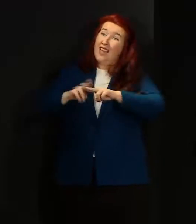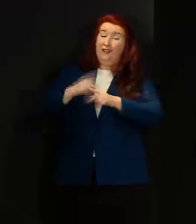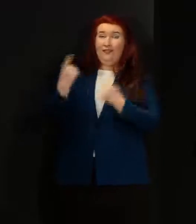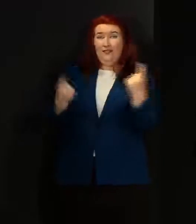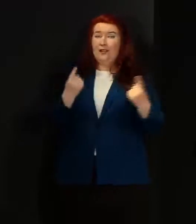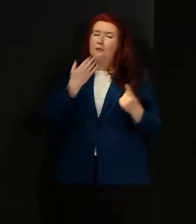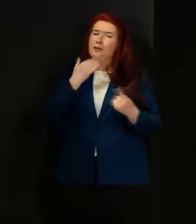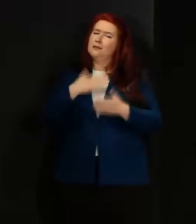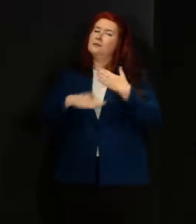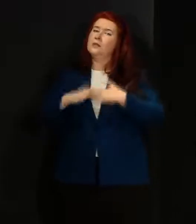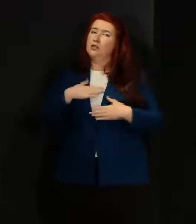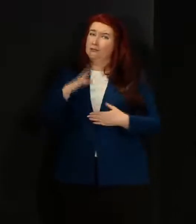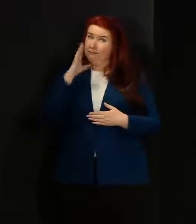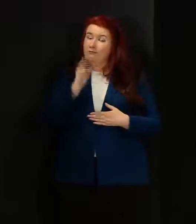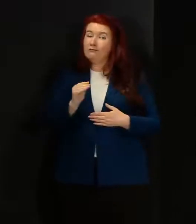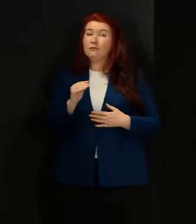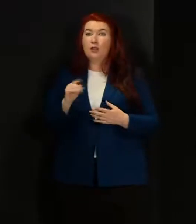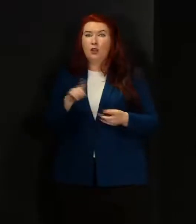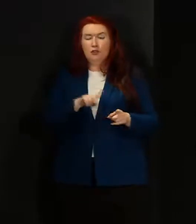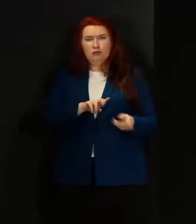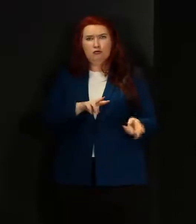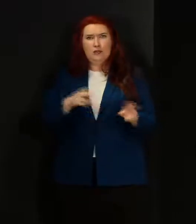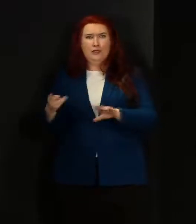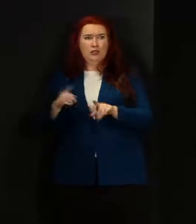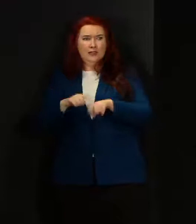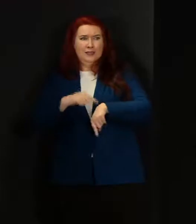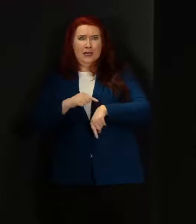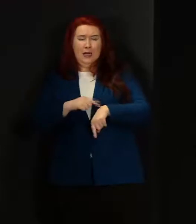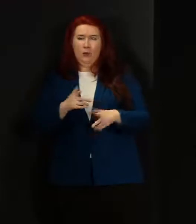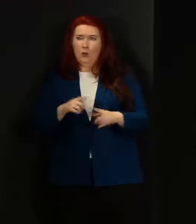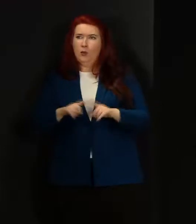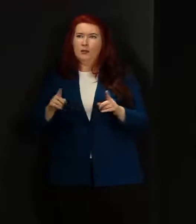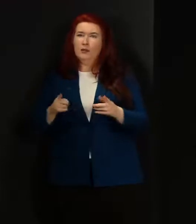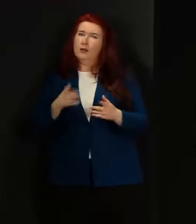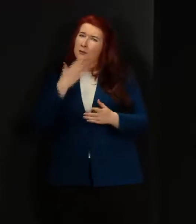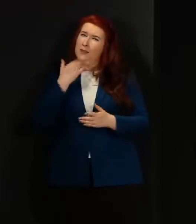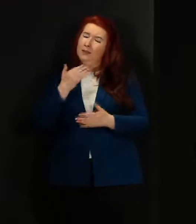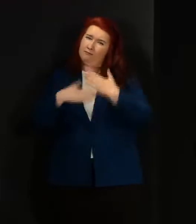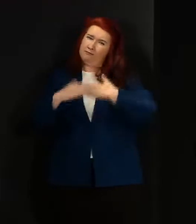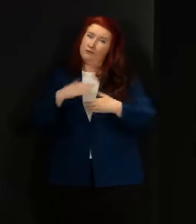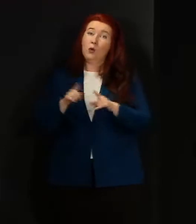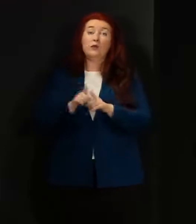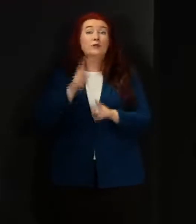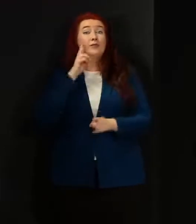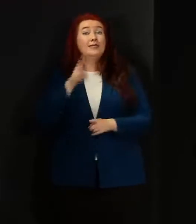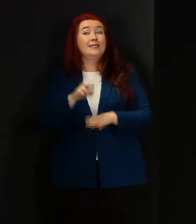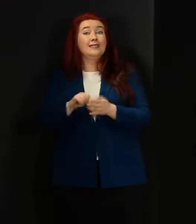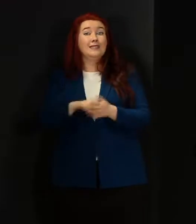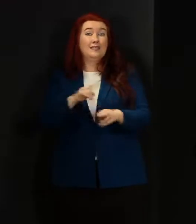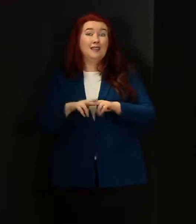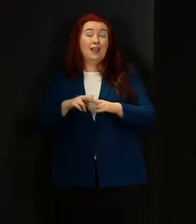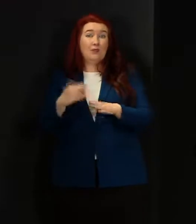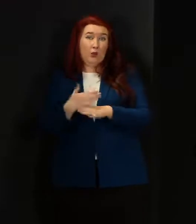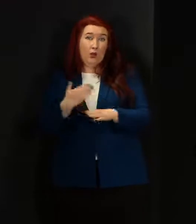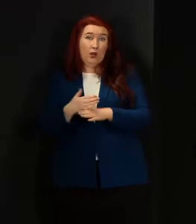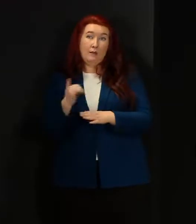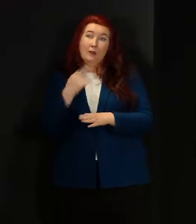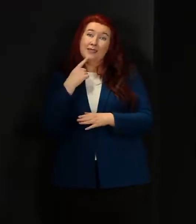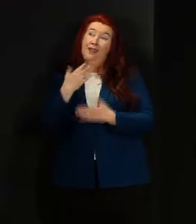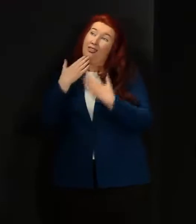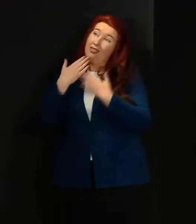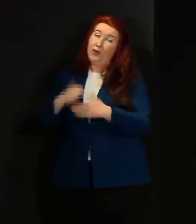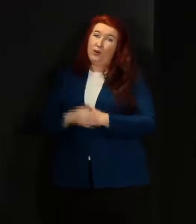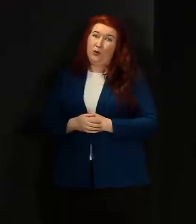who will find this time of transition equally difficult. Finally, if you see a public transport worker this week, perhaps thank them.